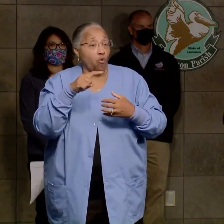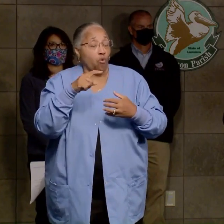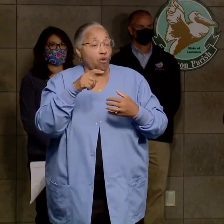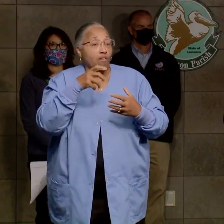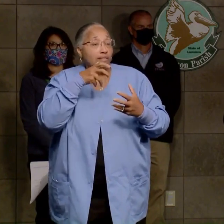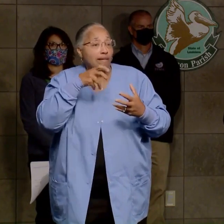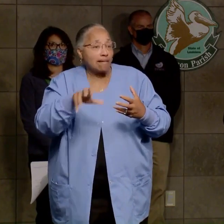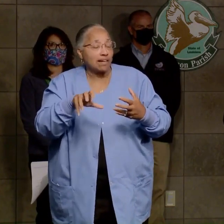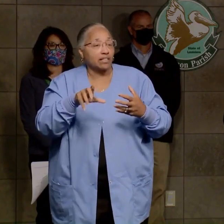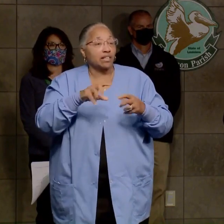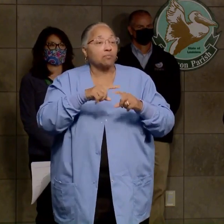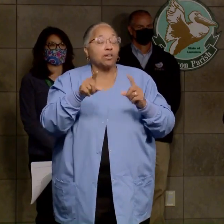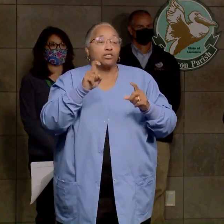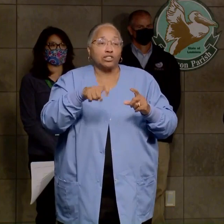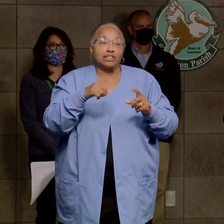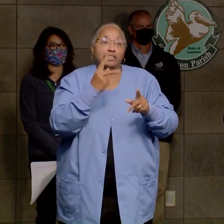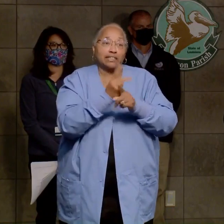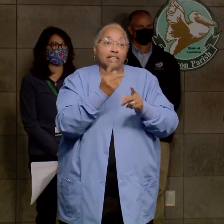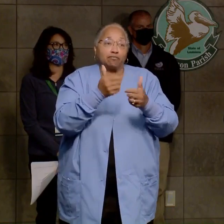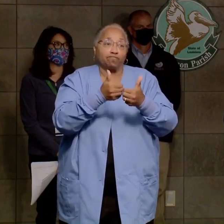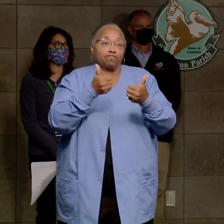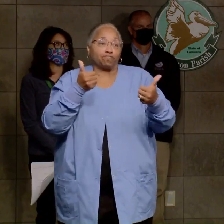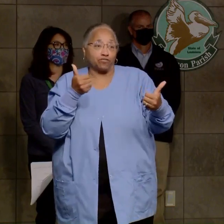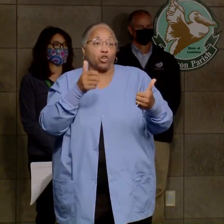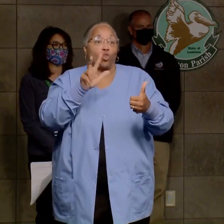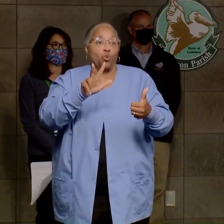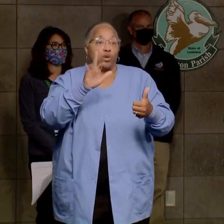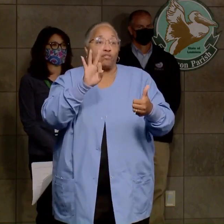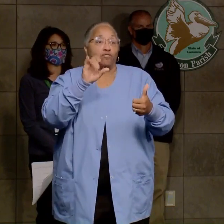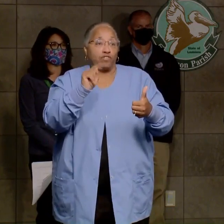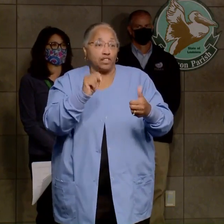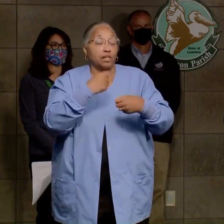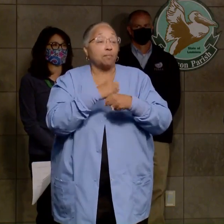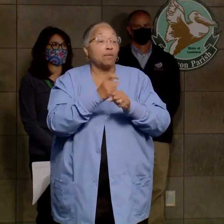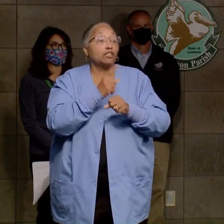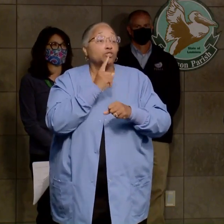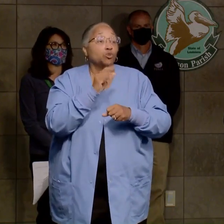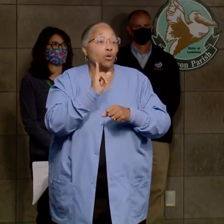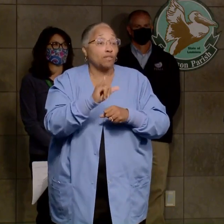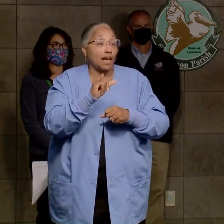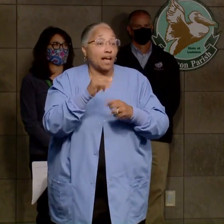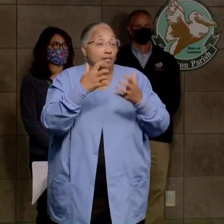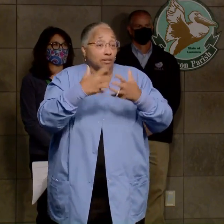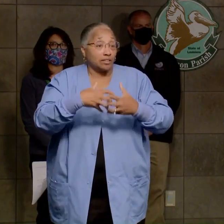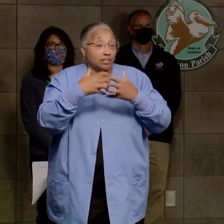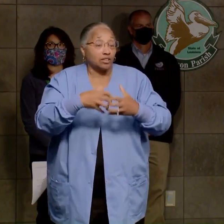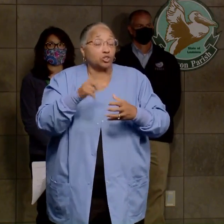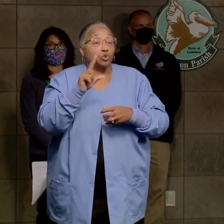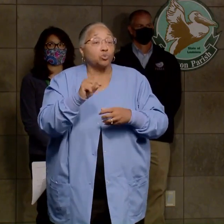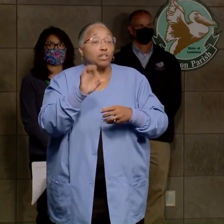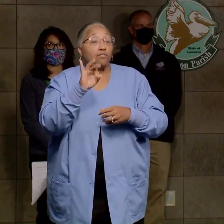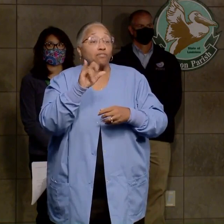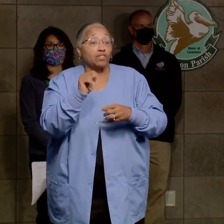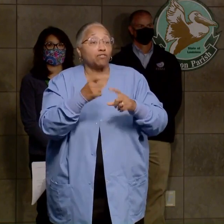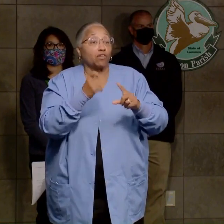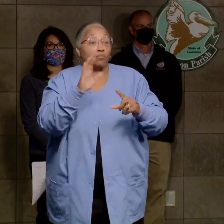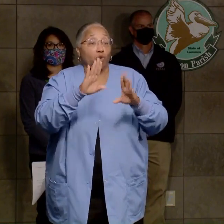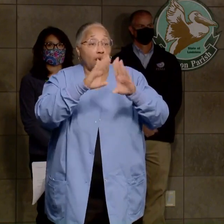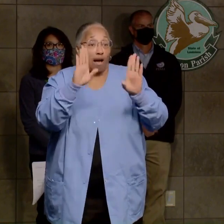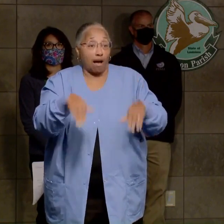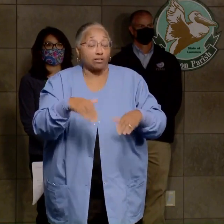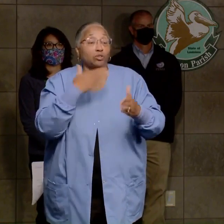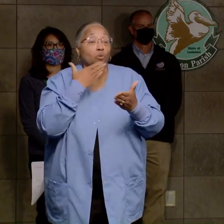away from anything that's combustible. Please make sure the generator itself is at least 20 feet away from your house in a well-ventilated area,